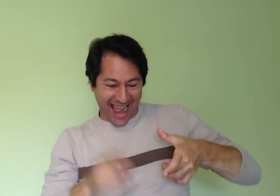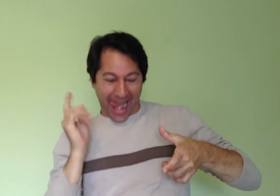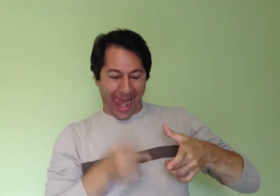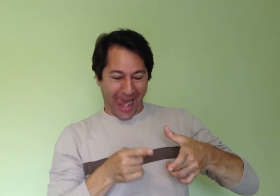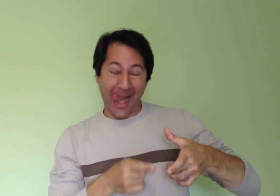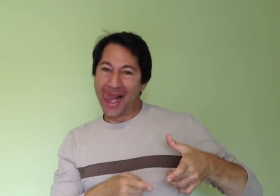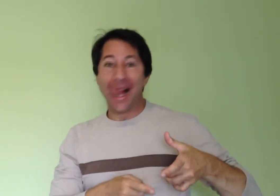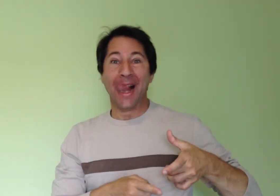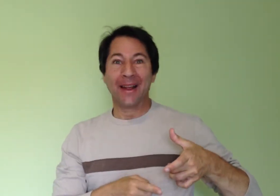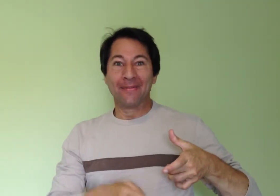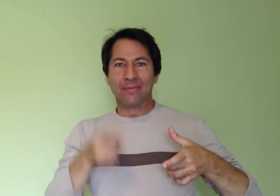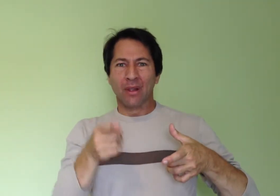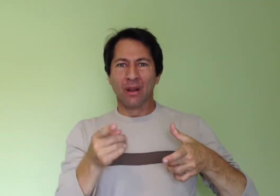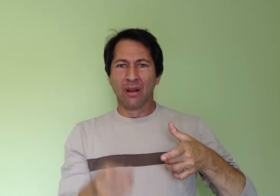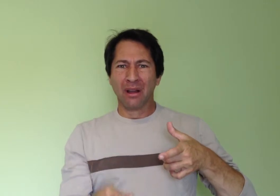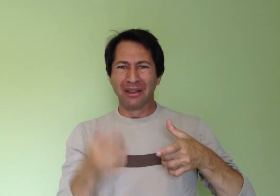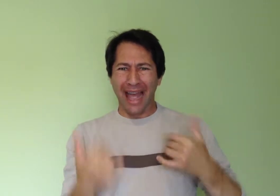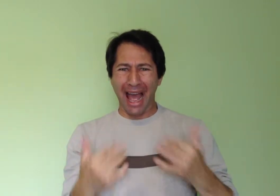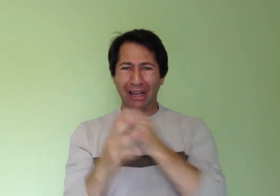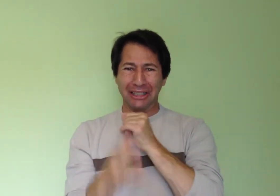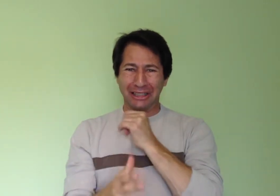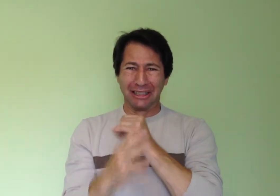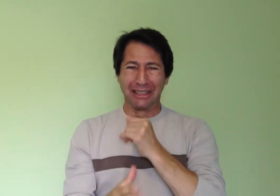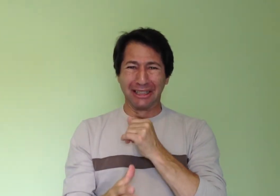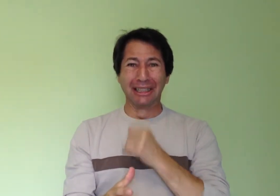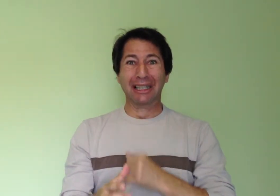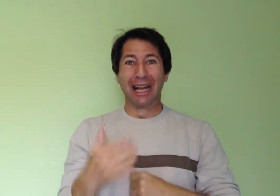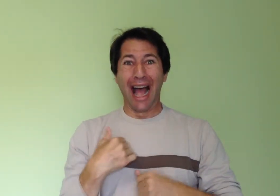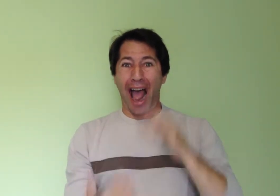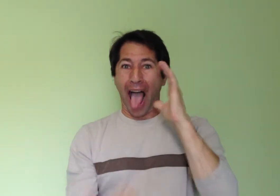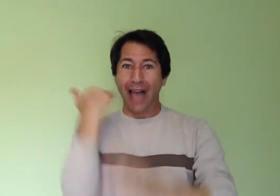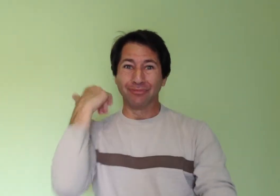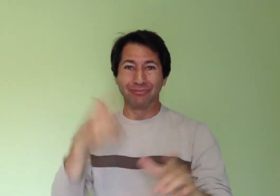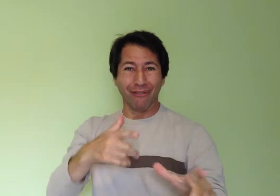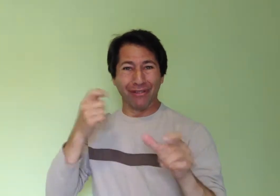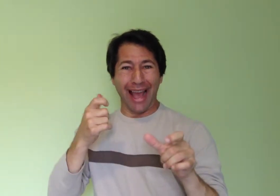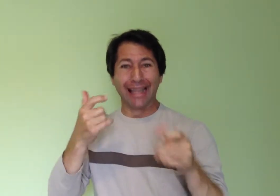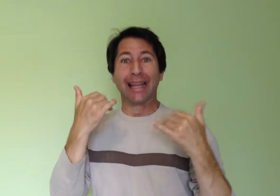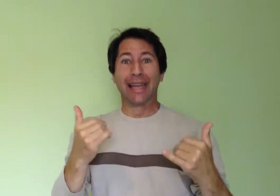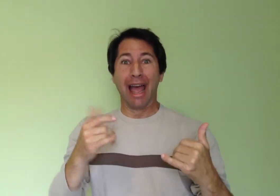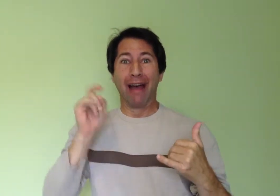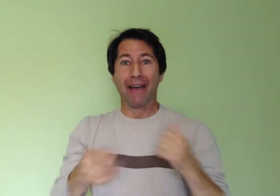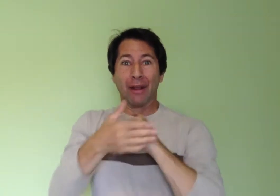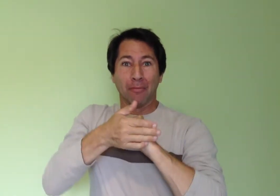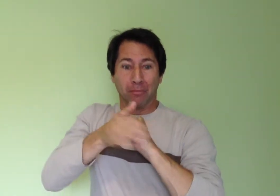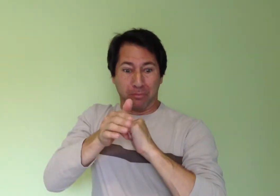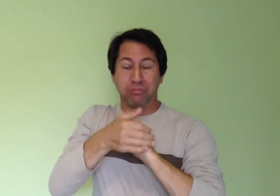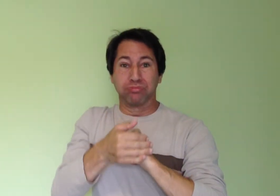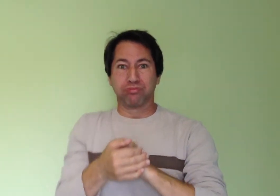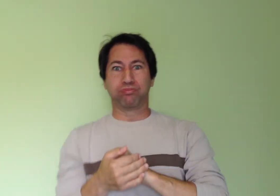Tortilla, oh tortilla, you gave me diarrhea. I ate you far too fast and now I have to blast.